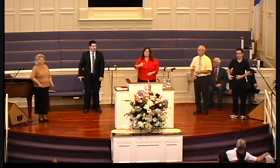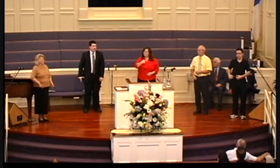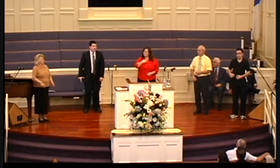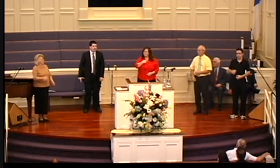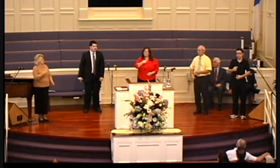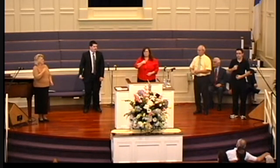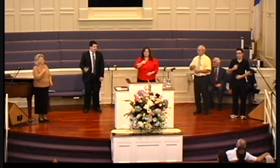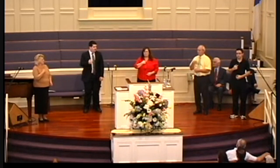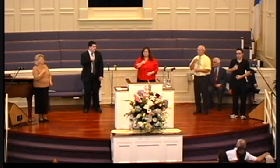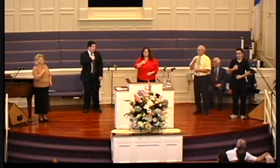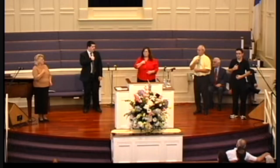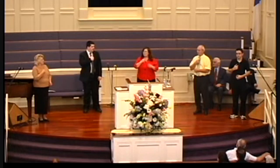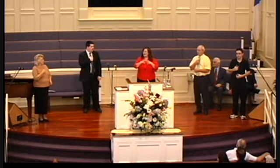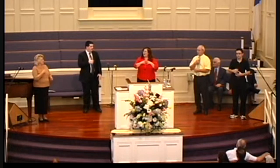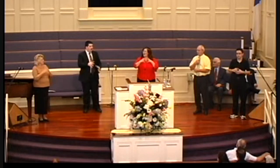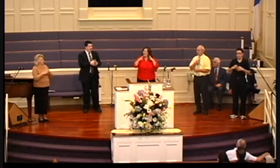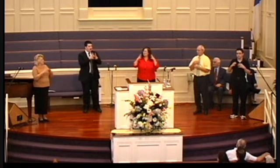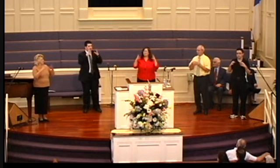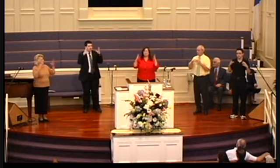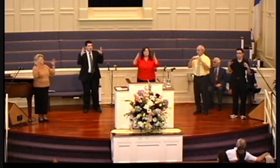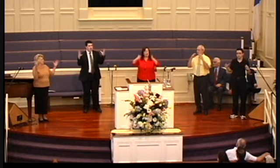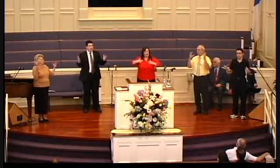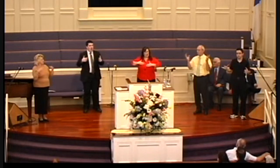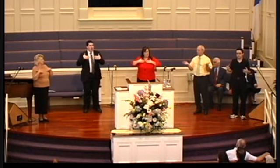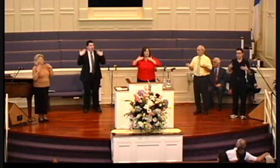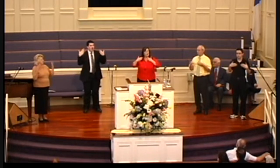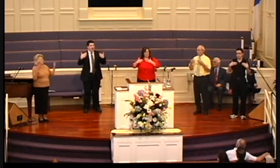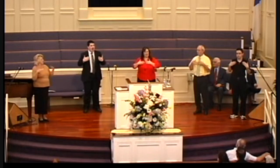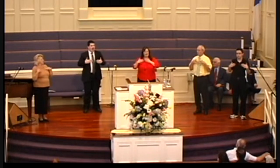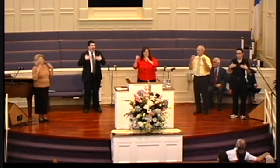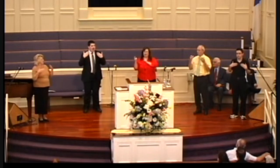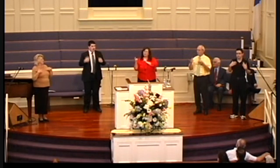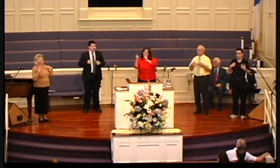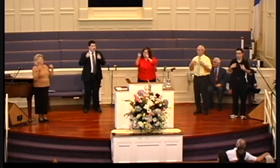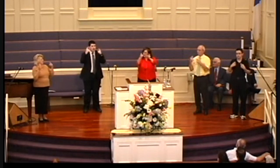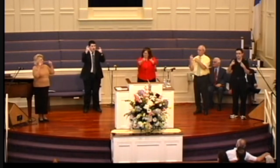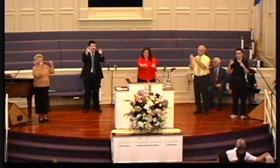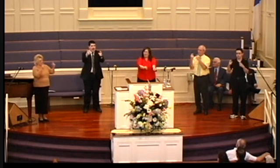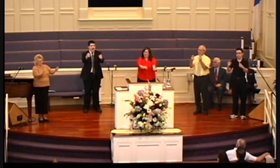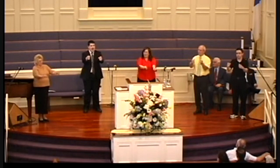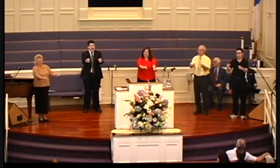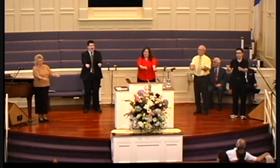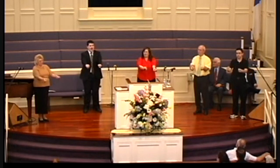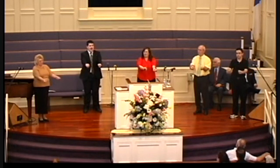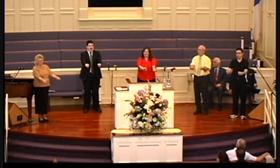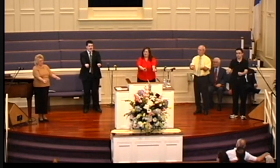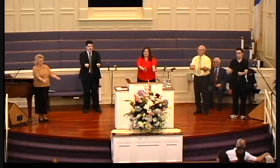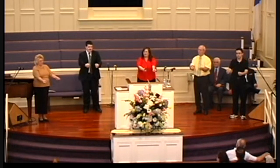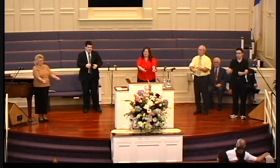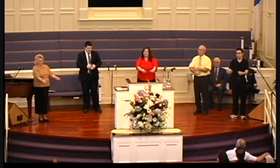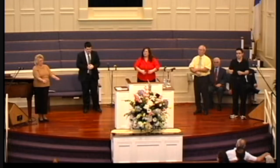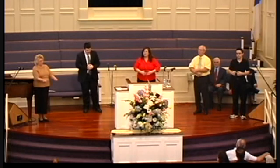I A I Am So Glad You Gave